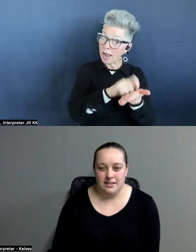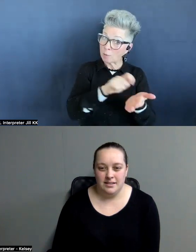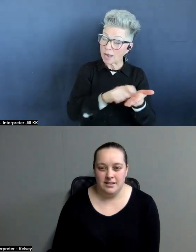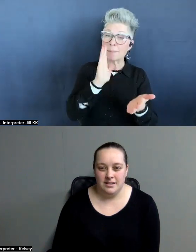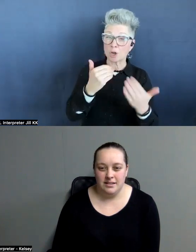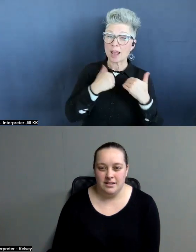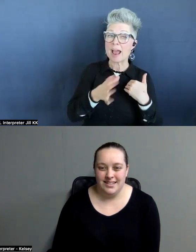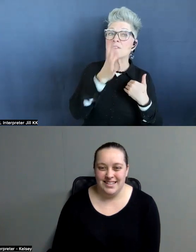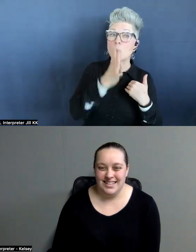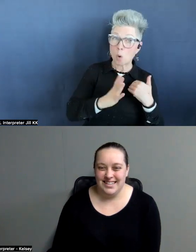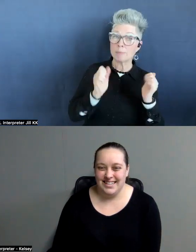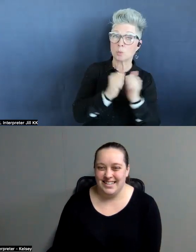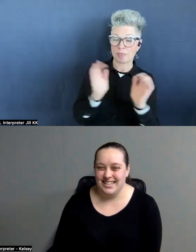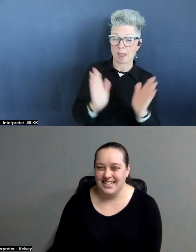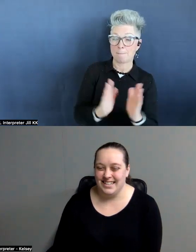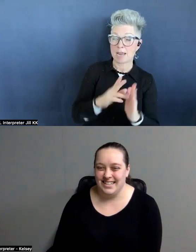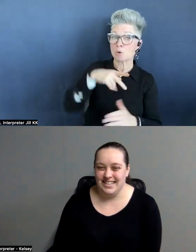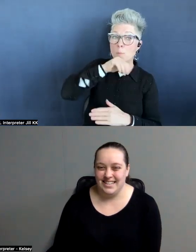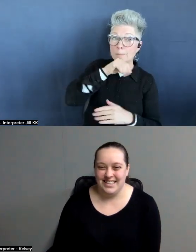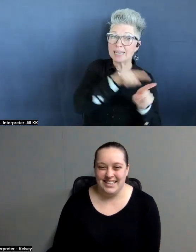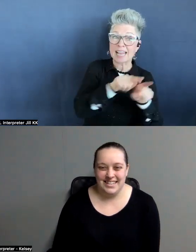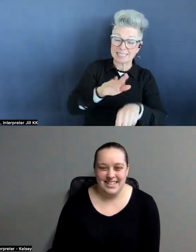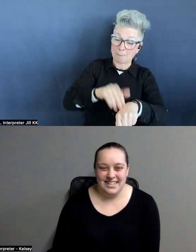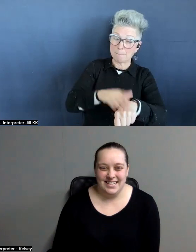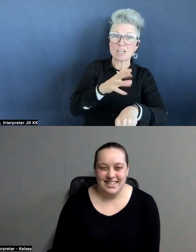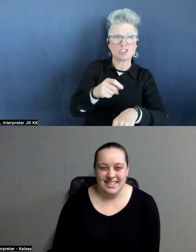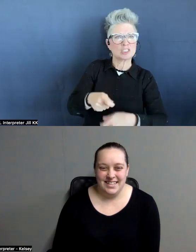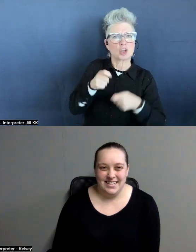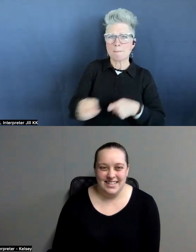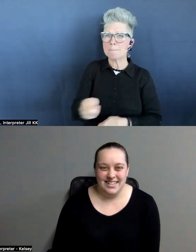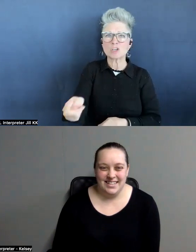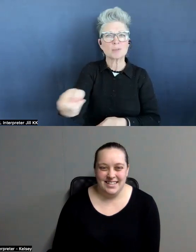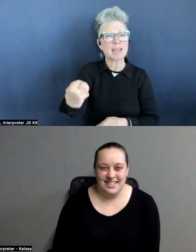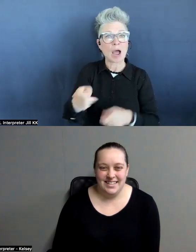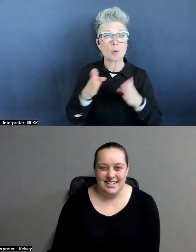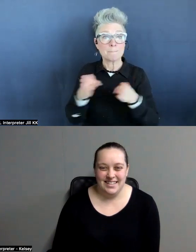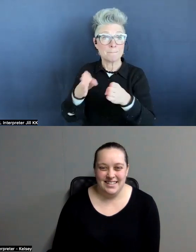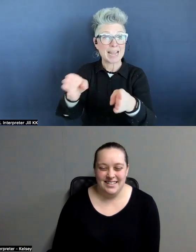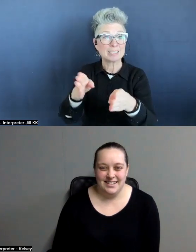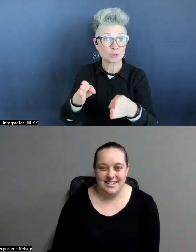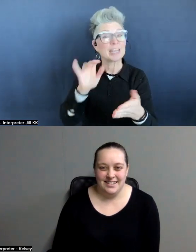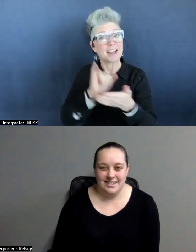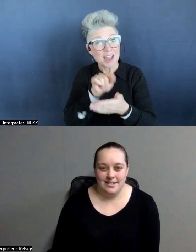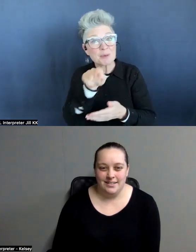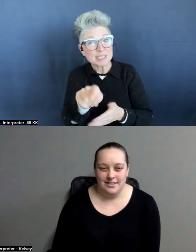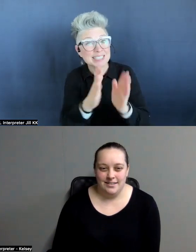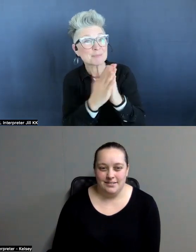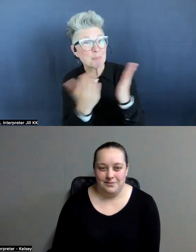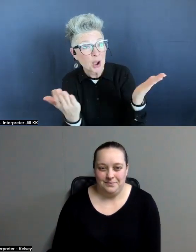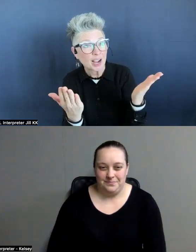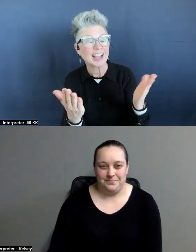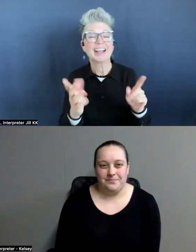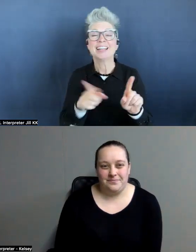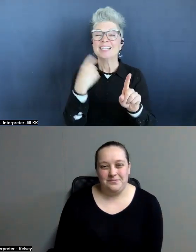a micro pig as a pet and she's going to march him down Main Street and it's going be just for y'all. So that was this book. So when they didn't put the